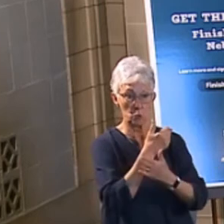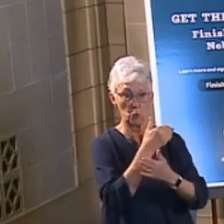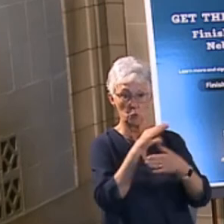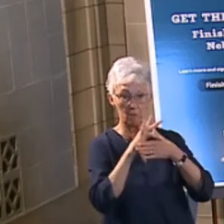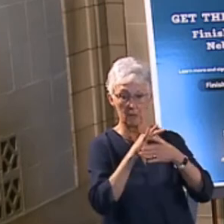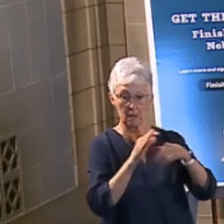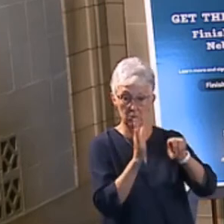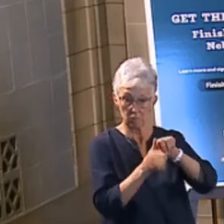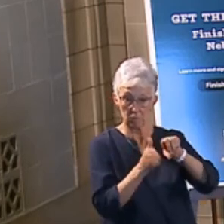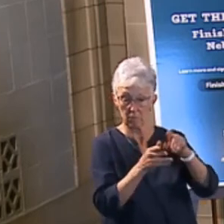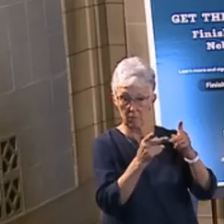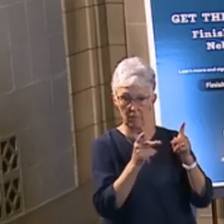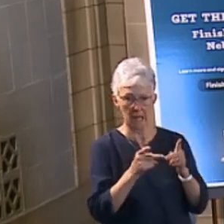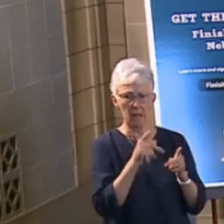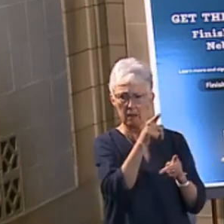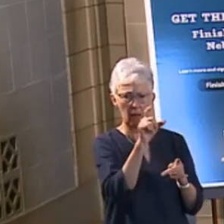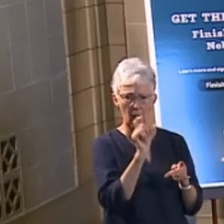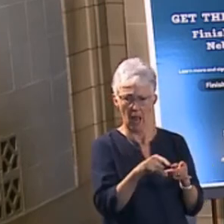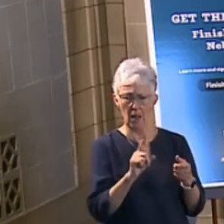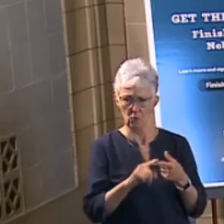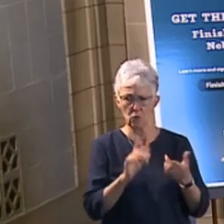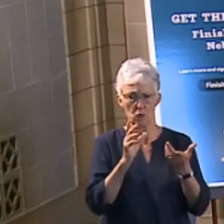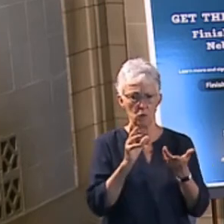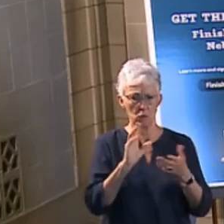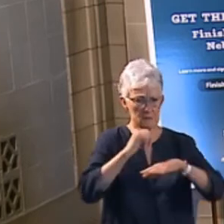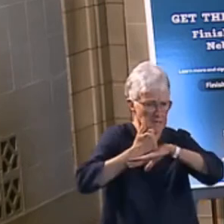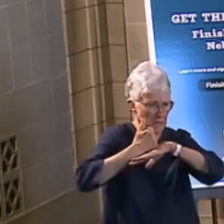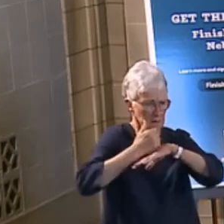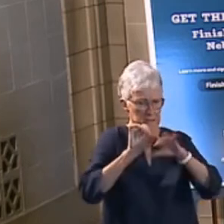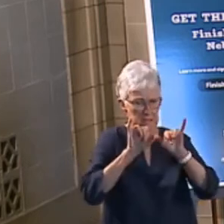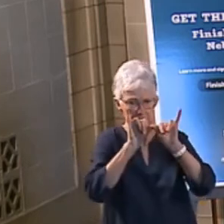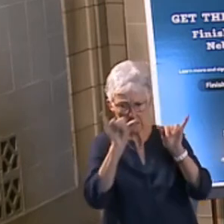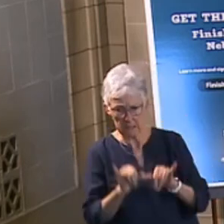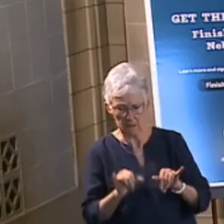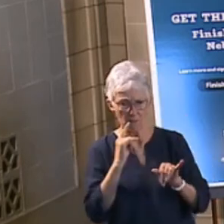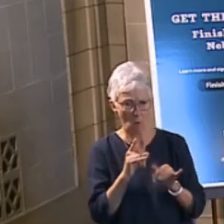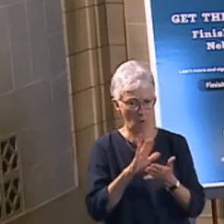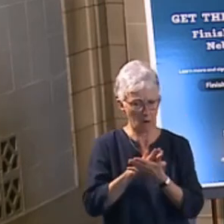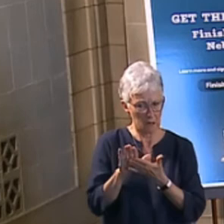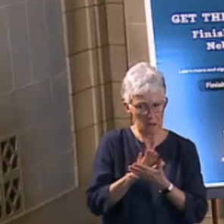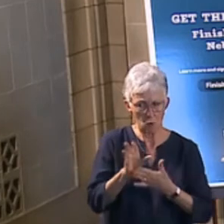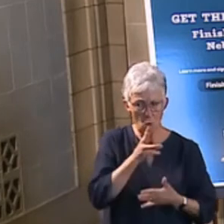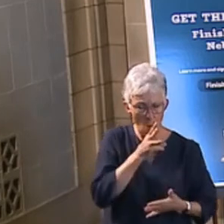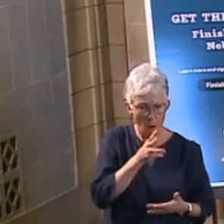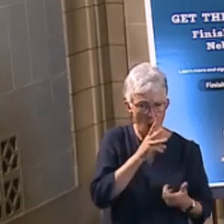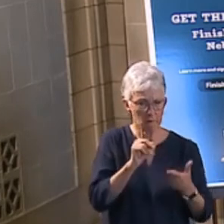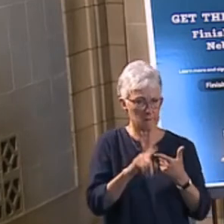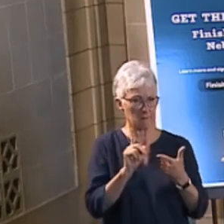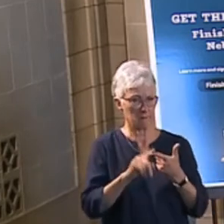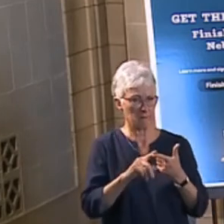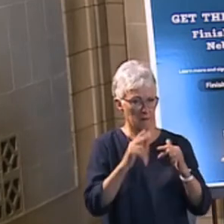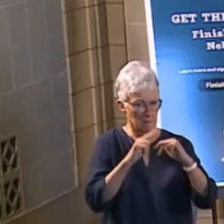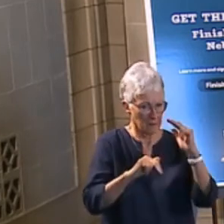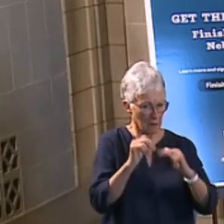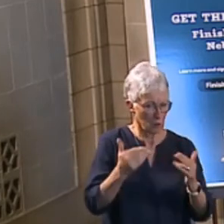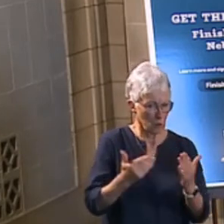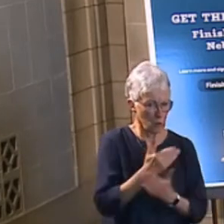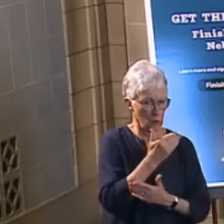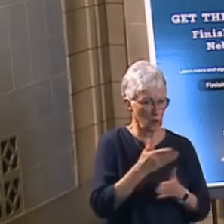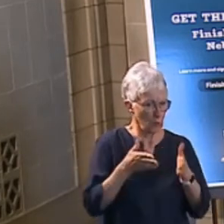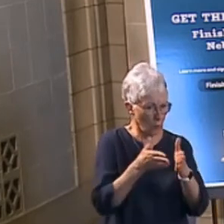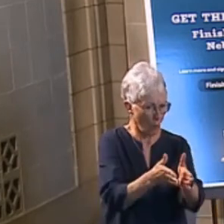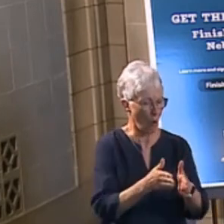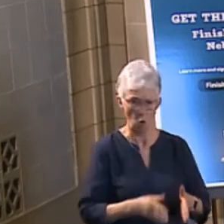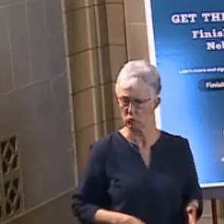just a general great corporate partner there that's been contributing to roads construction and so forth. So I think that this is all